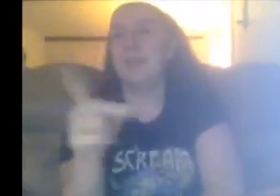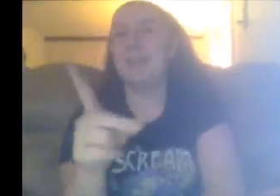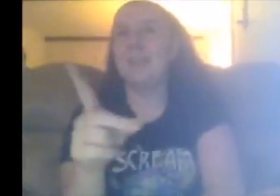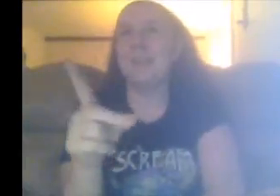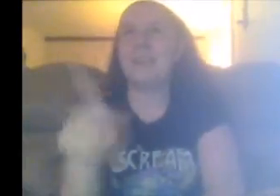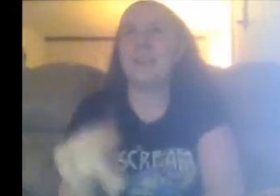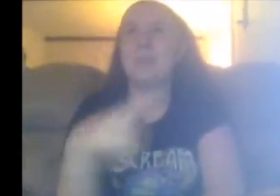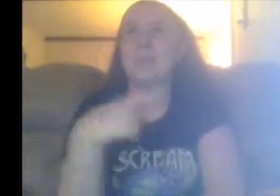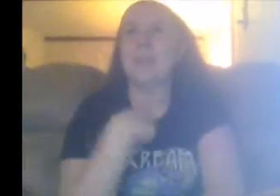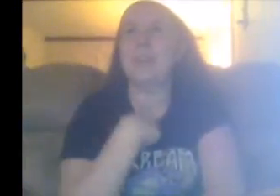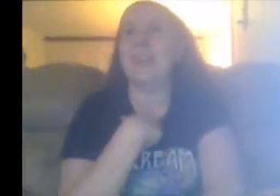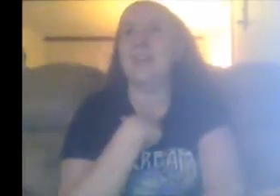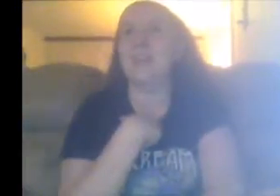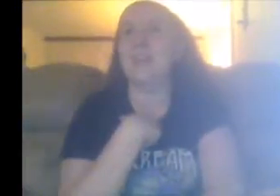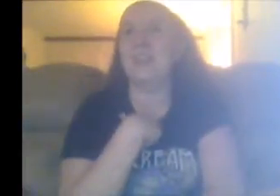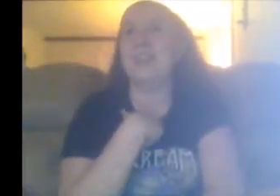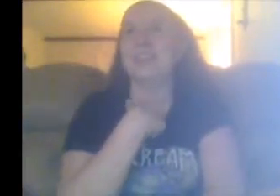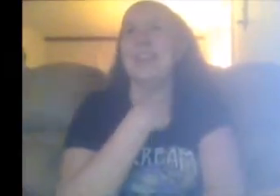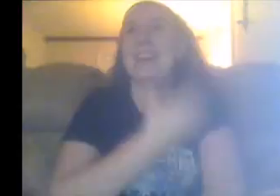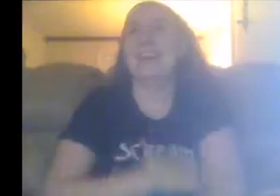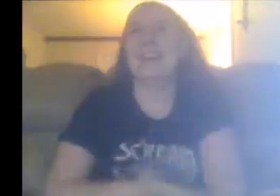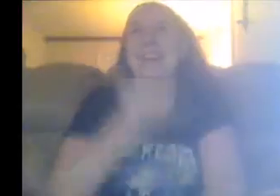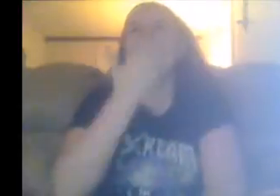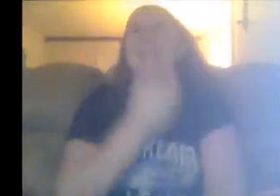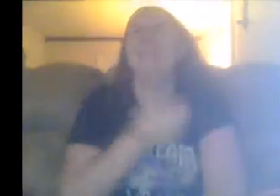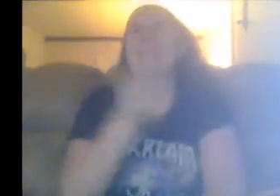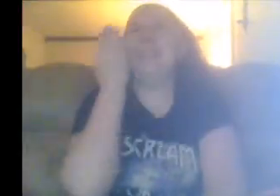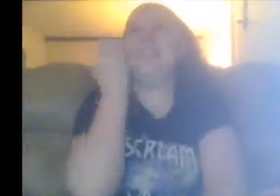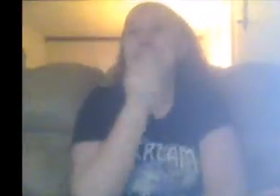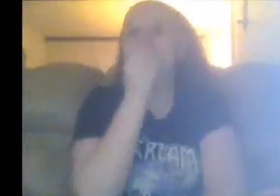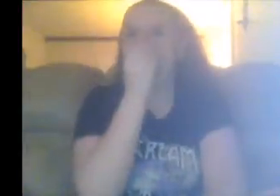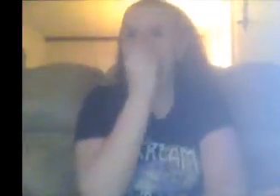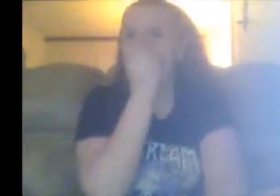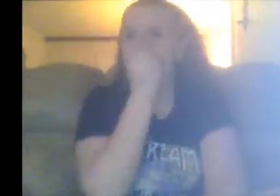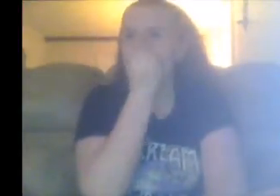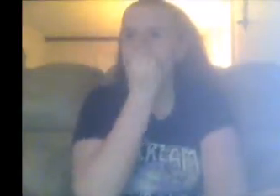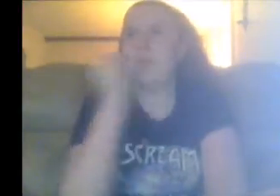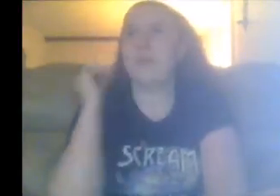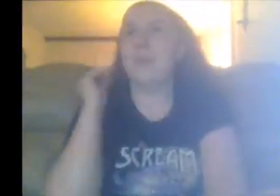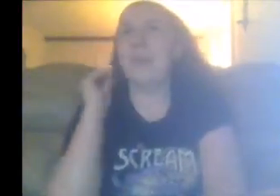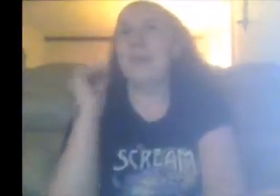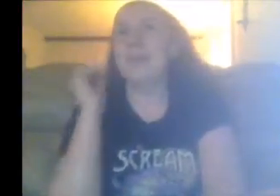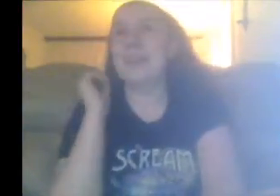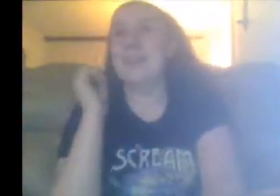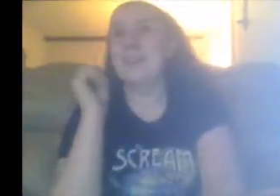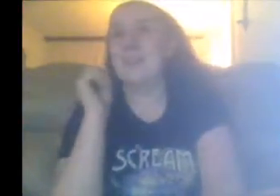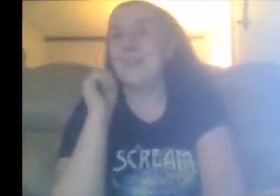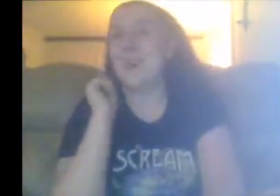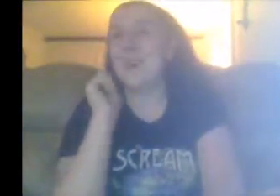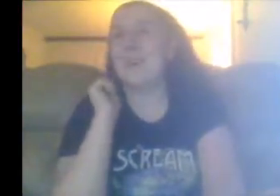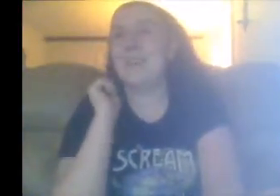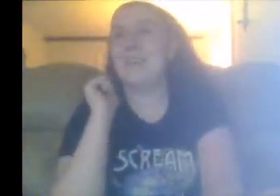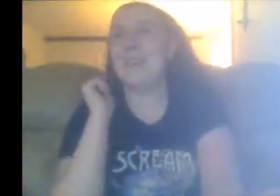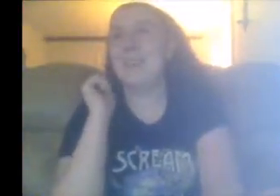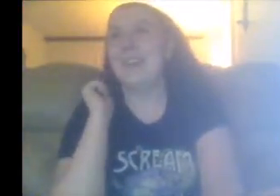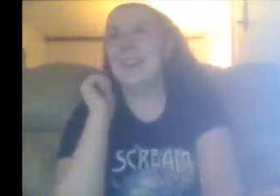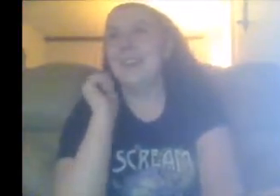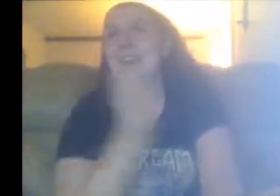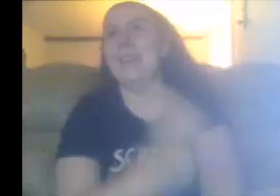thought that there was something at Tyler Breeze's chest and there was water, like, on Tyler